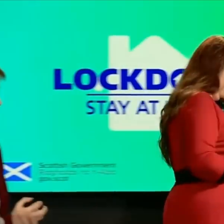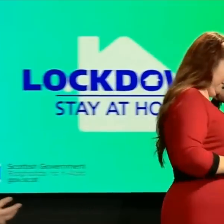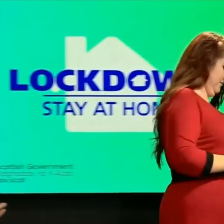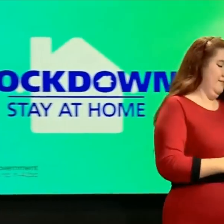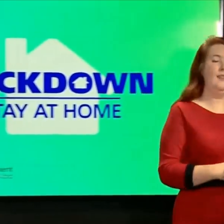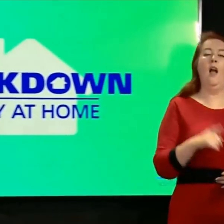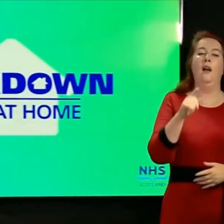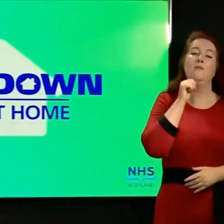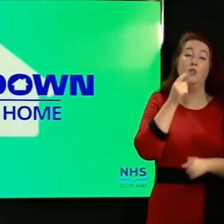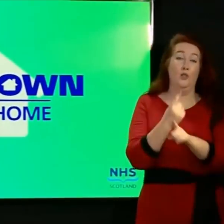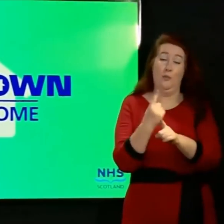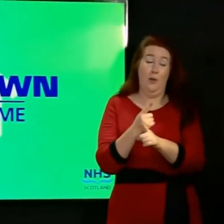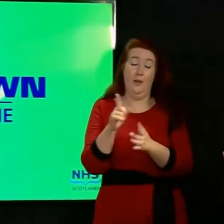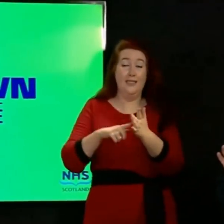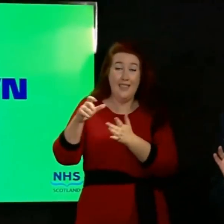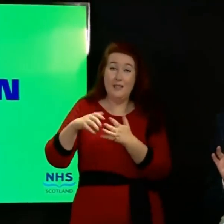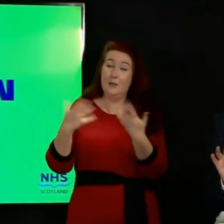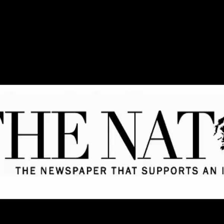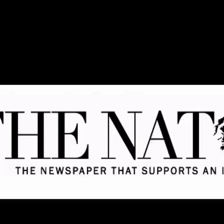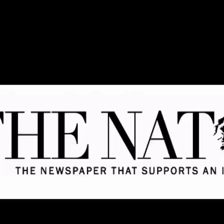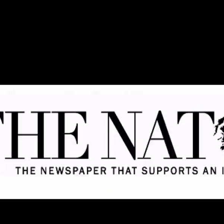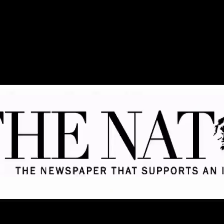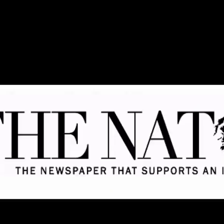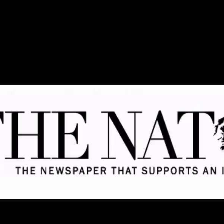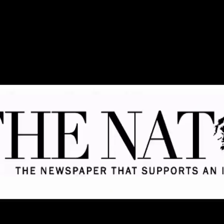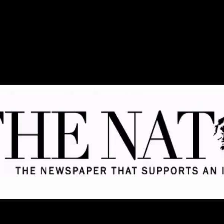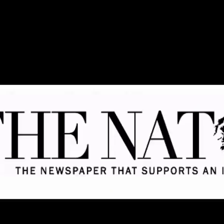avoid both Trump and Celtic, if that's OK with you.